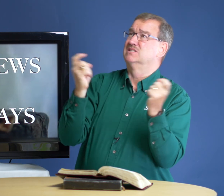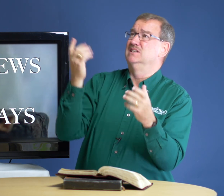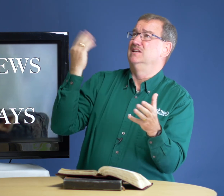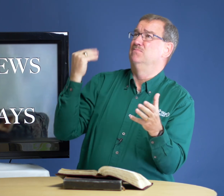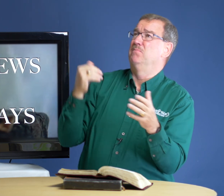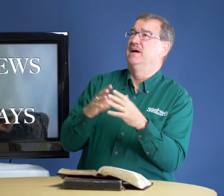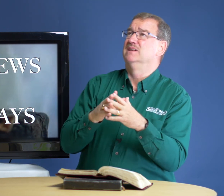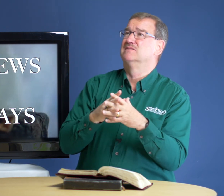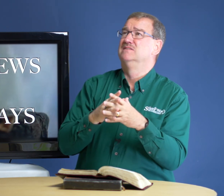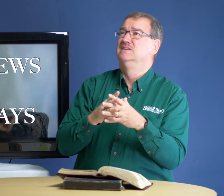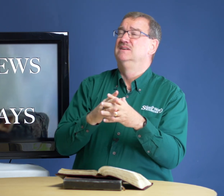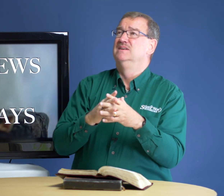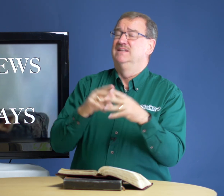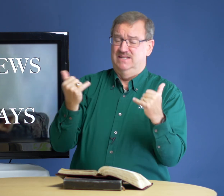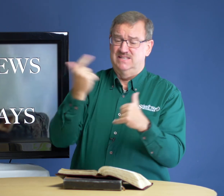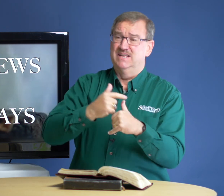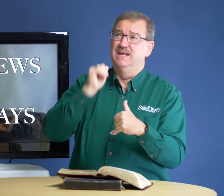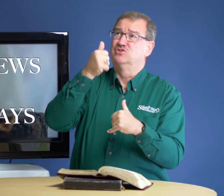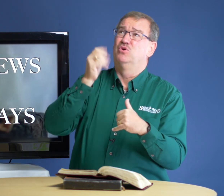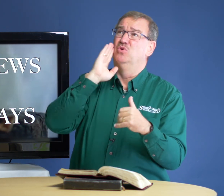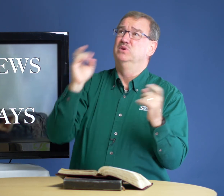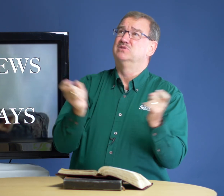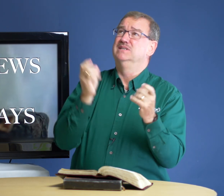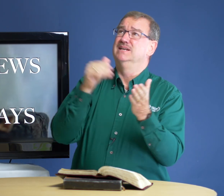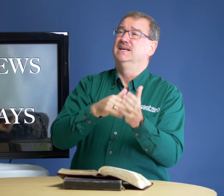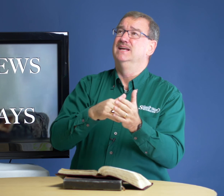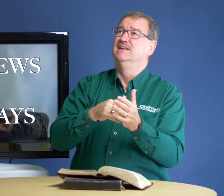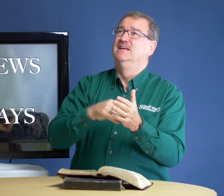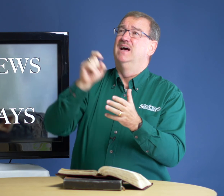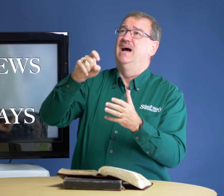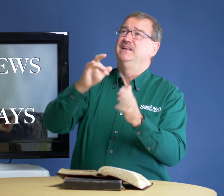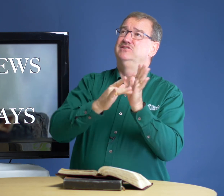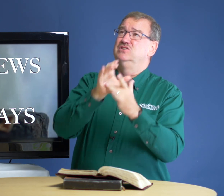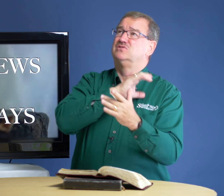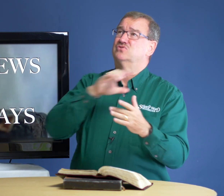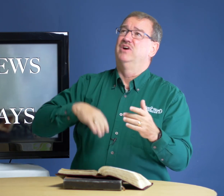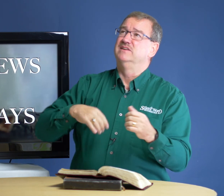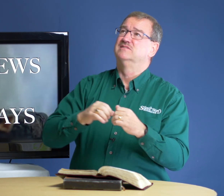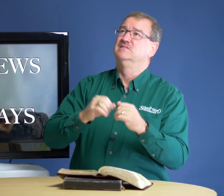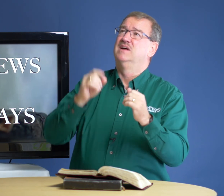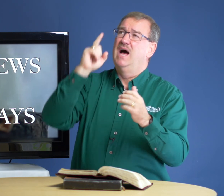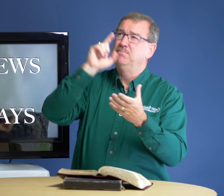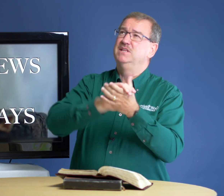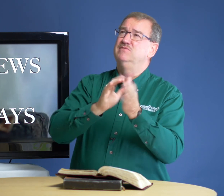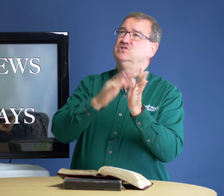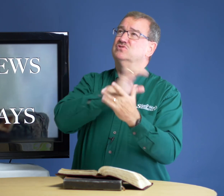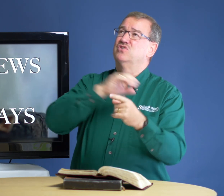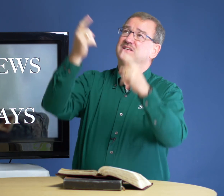sin in my past. And today and tomorrow we'll sin again. I need Jesus Christ. I believe Jesus Christ